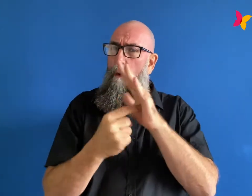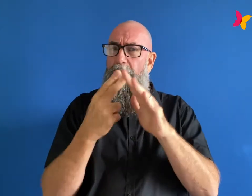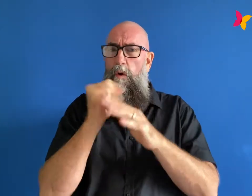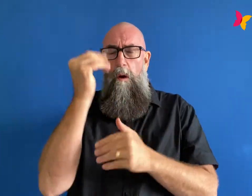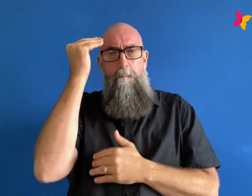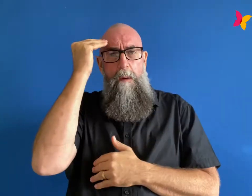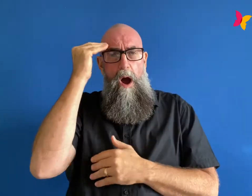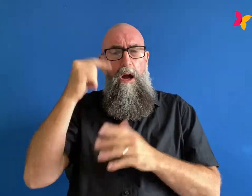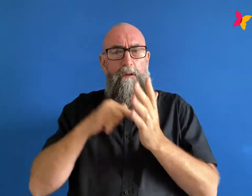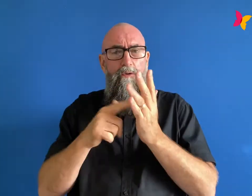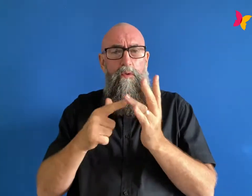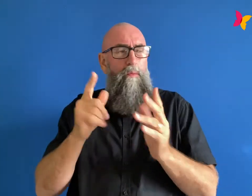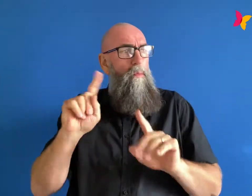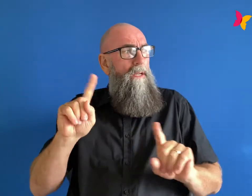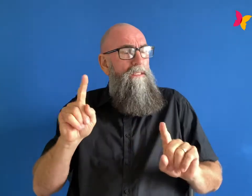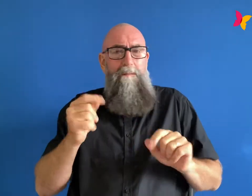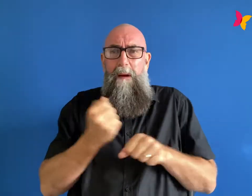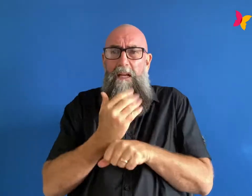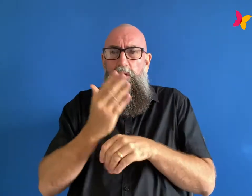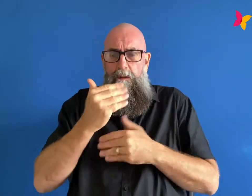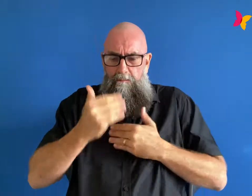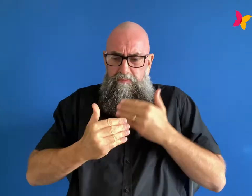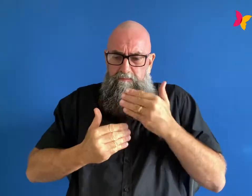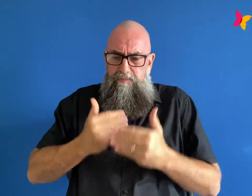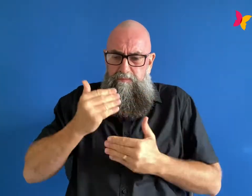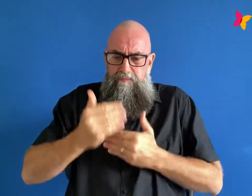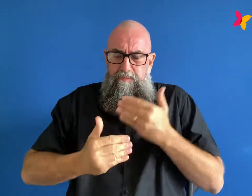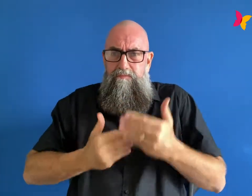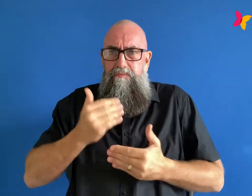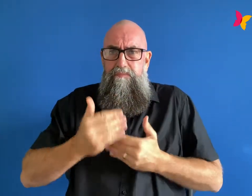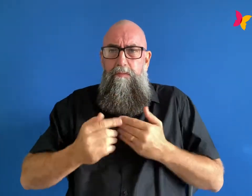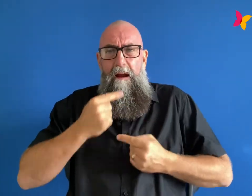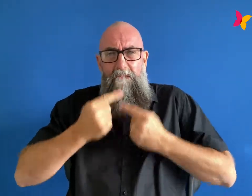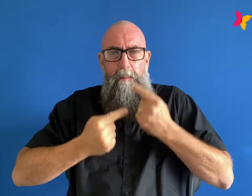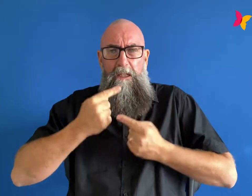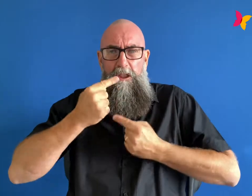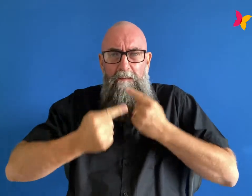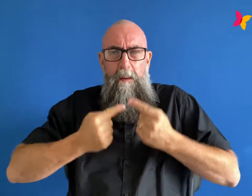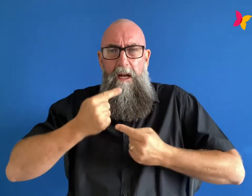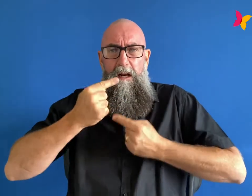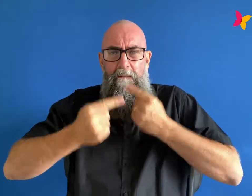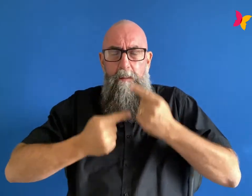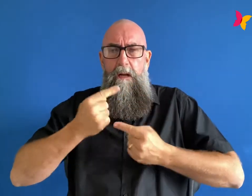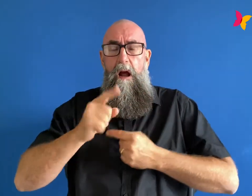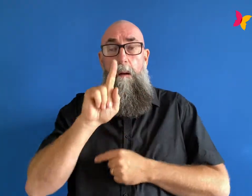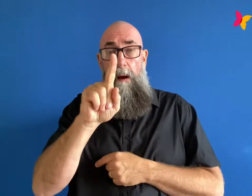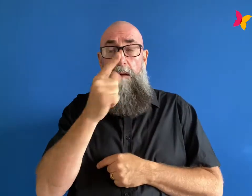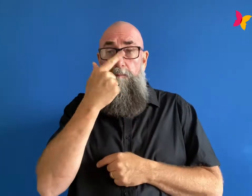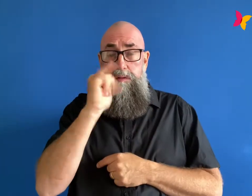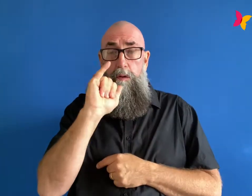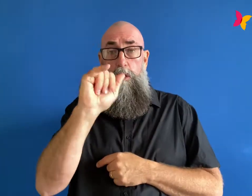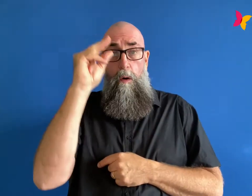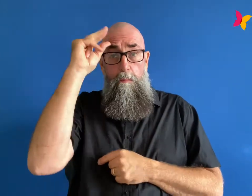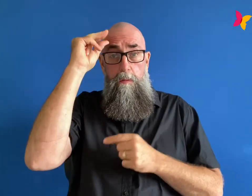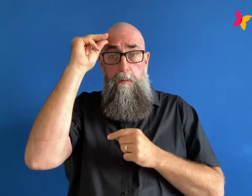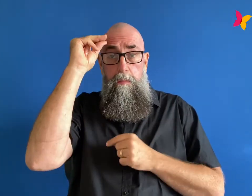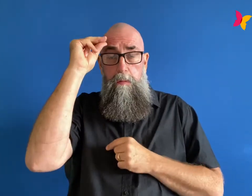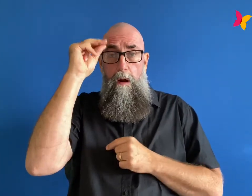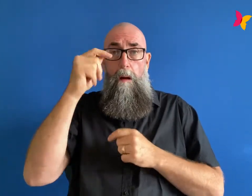decisions however when it becomes critical when that voice starts to point out every shortcoming no matter how small that's when it can